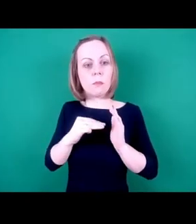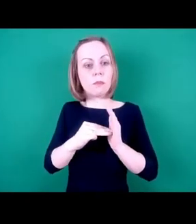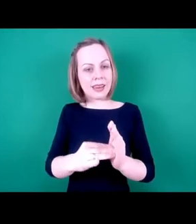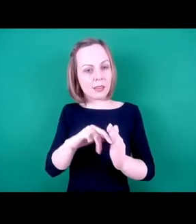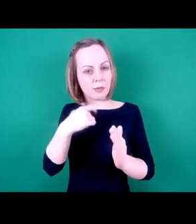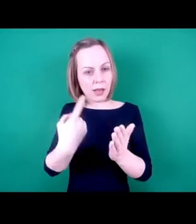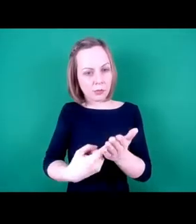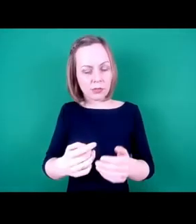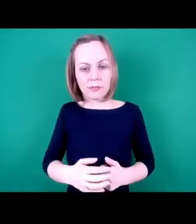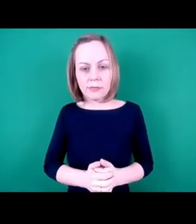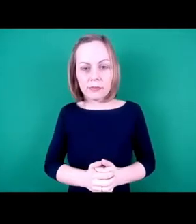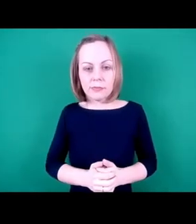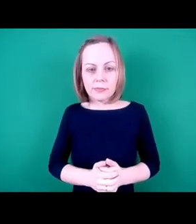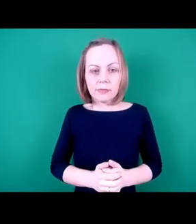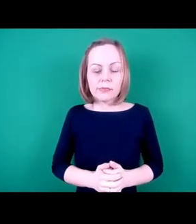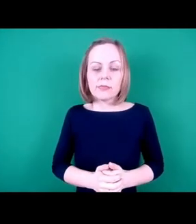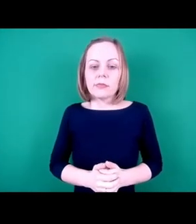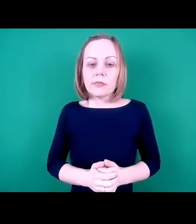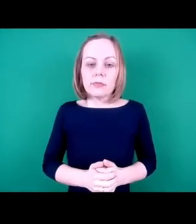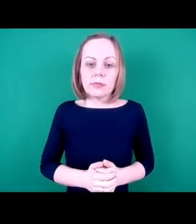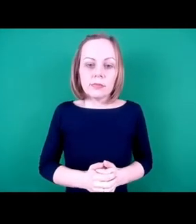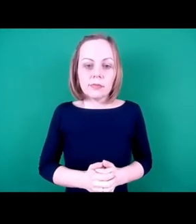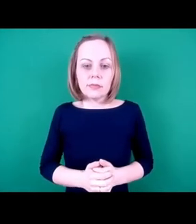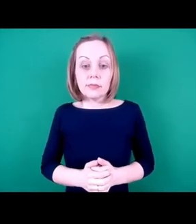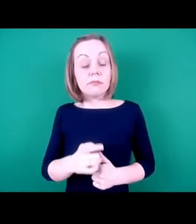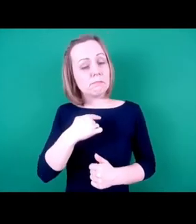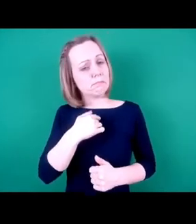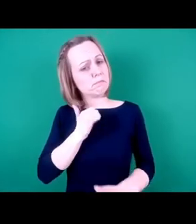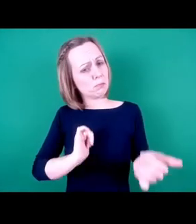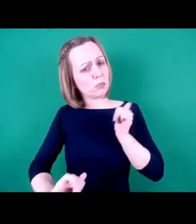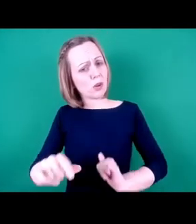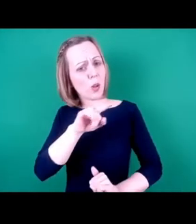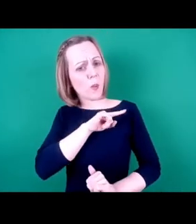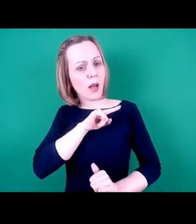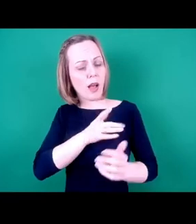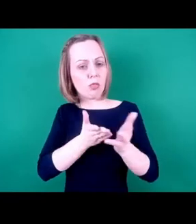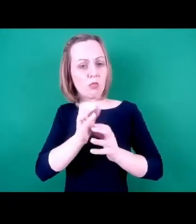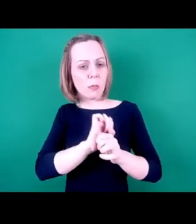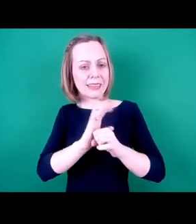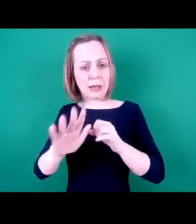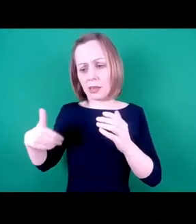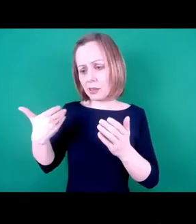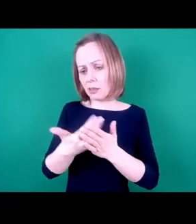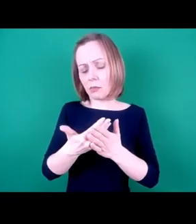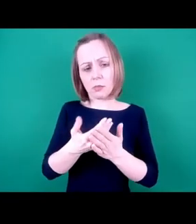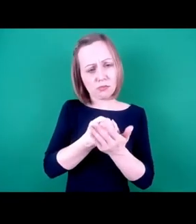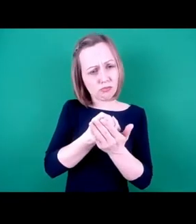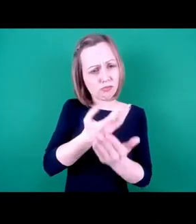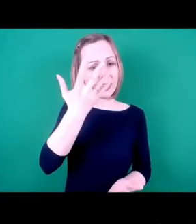And I'm very proud over the course of the pandemic, we have raised £1.2 million,